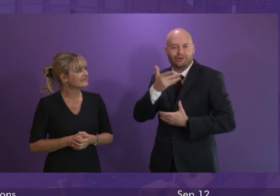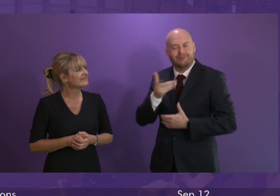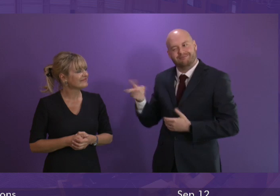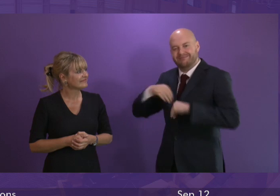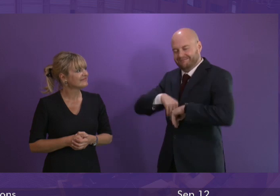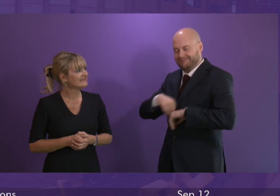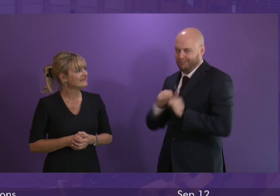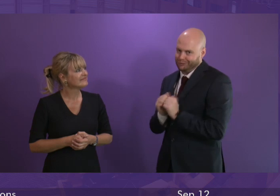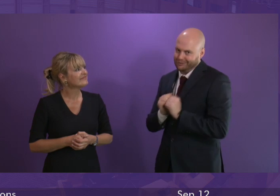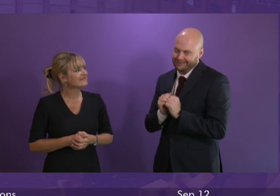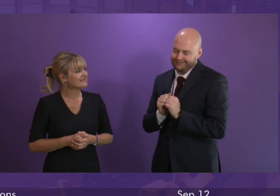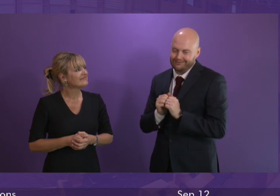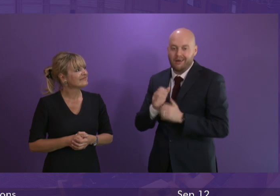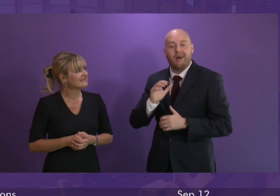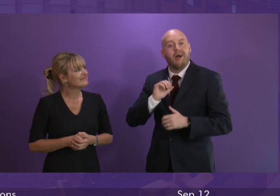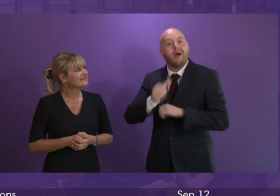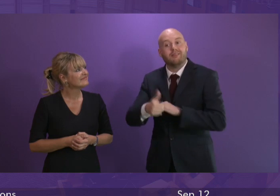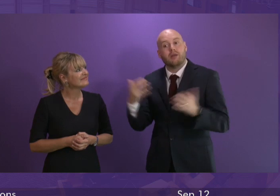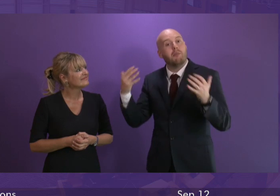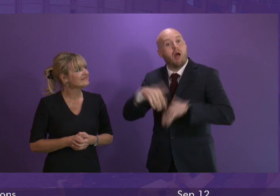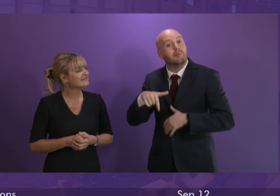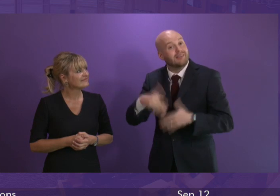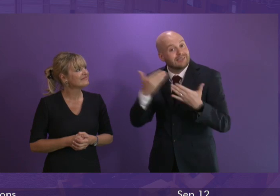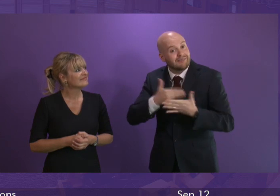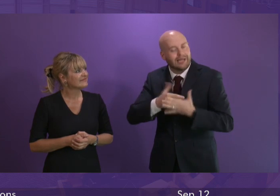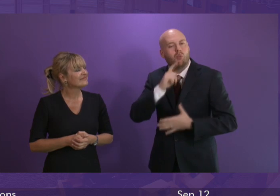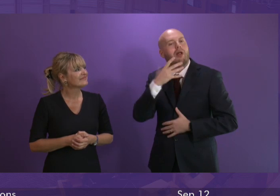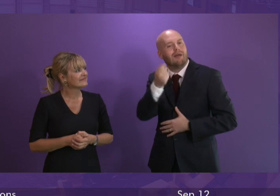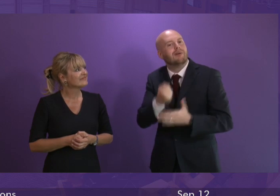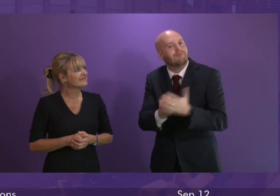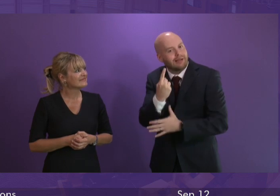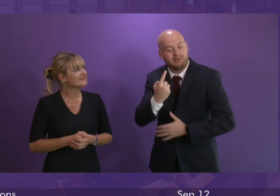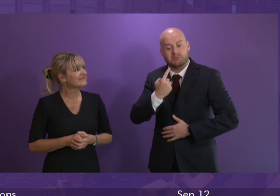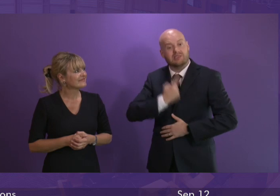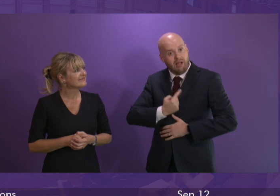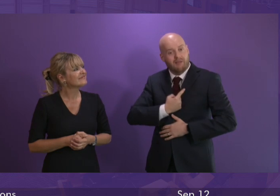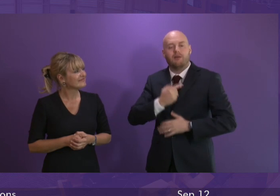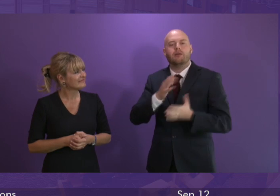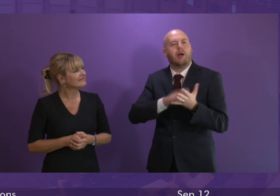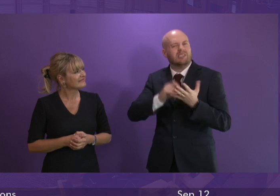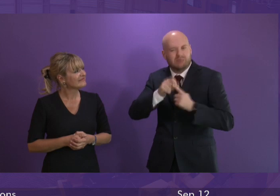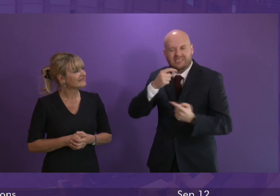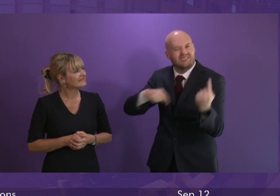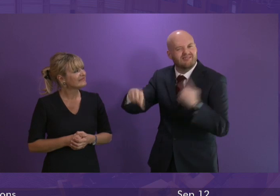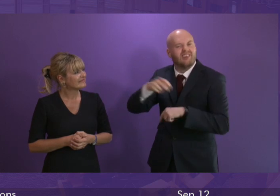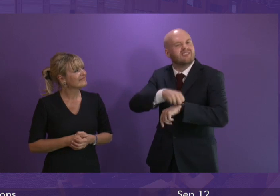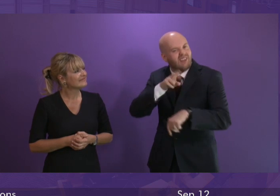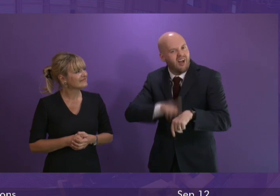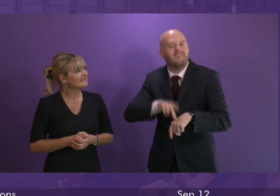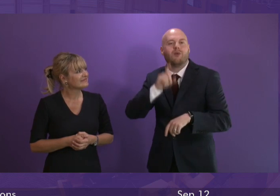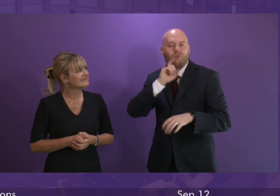there will be an event after parliament this evening which myself other members of staff and members of parliament will be able to talk about